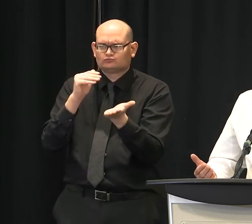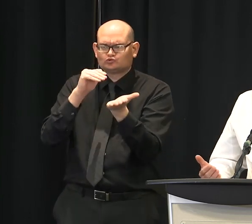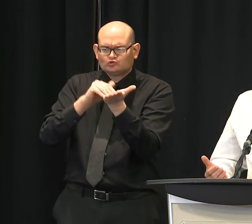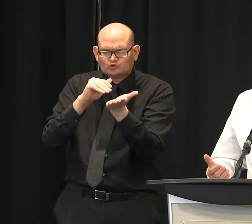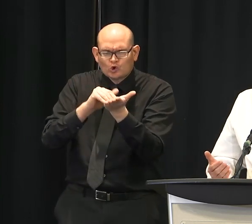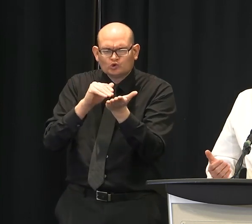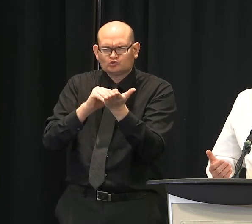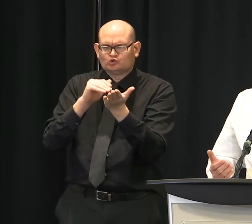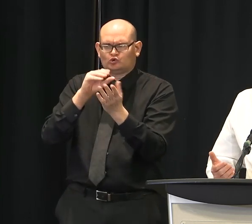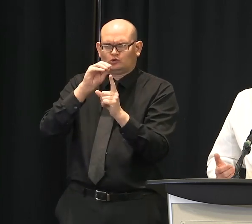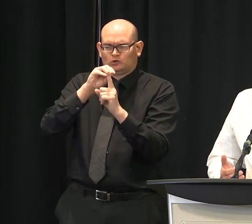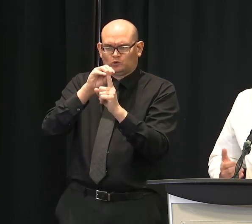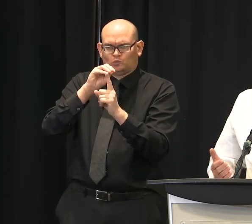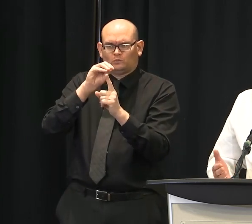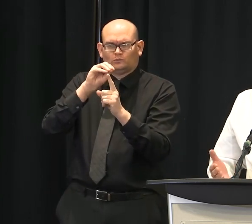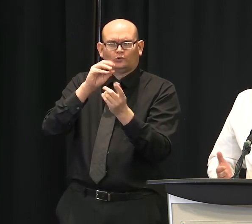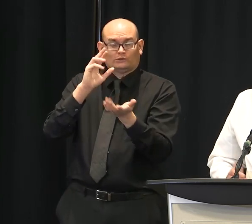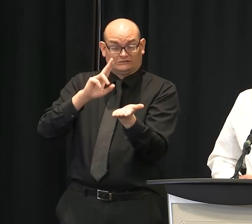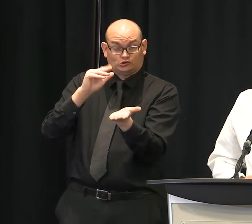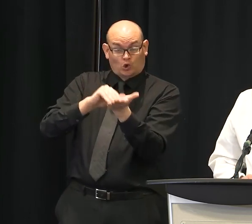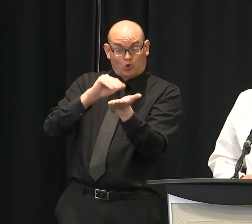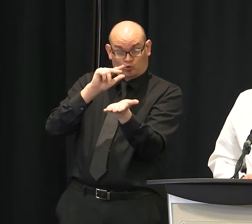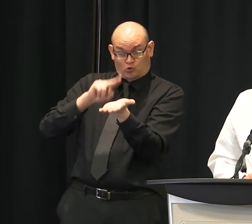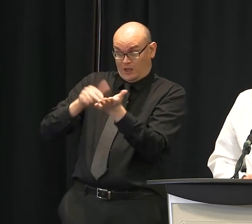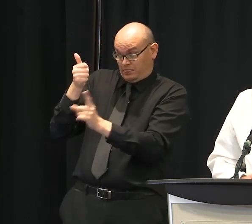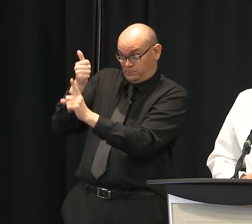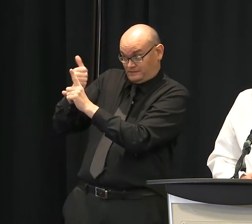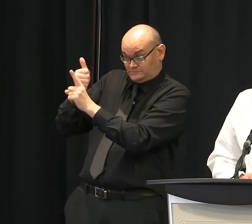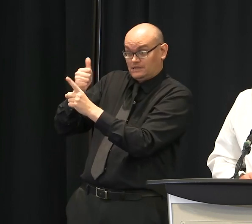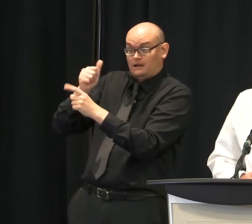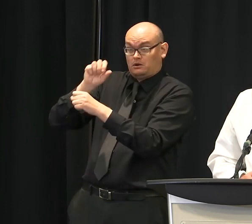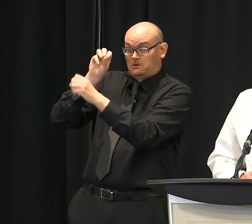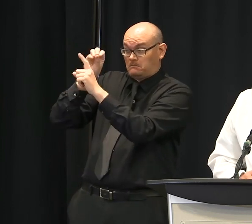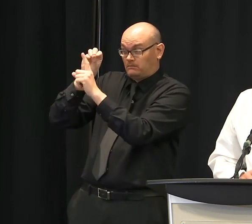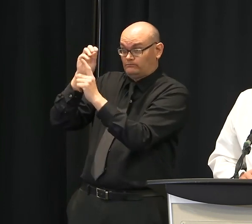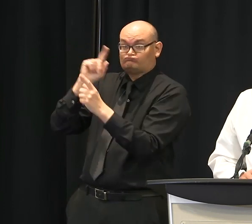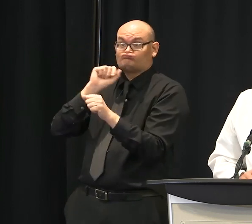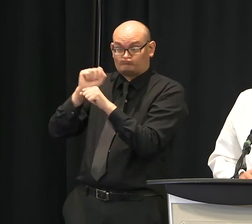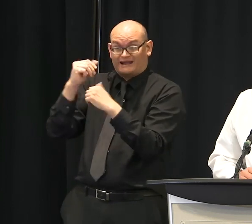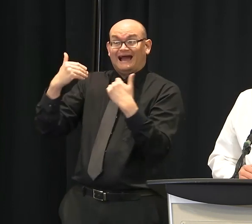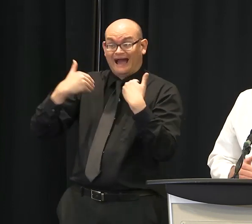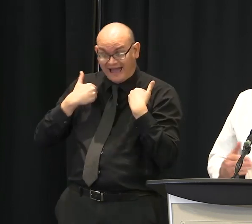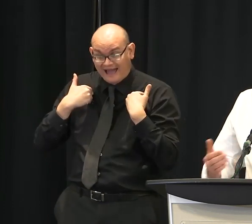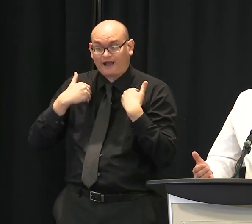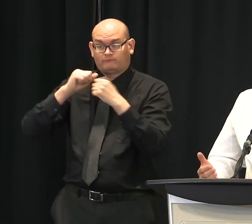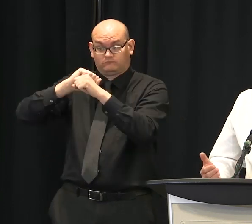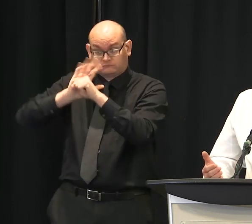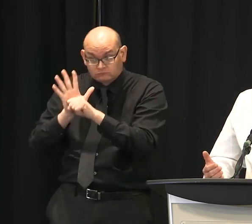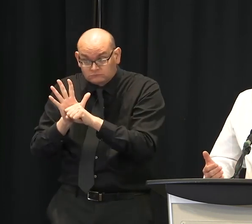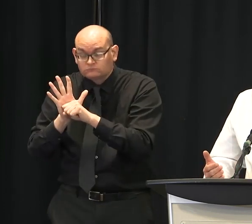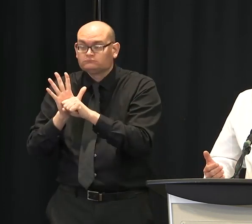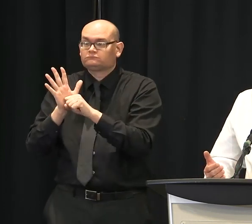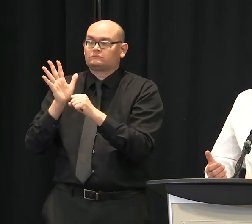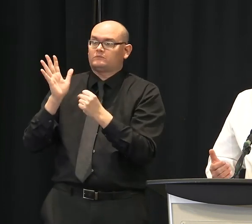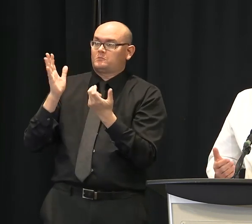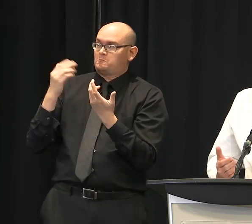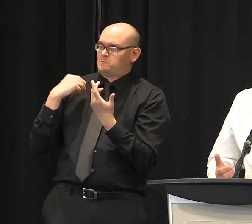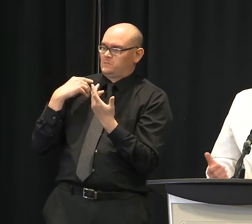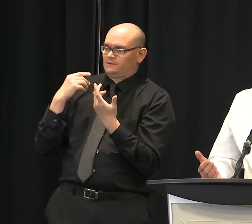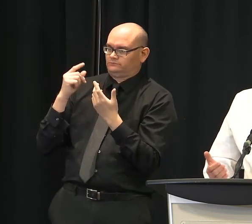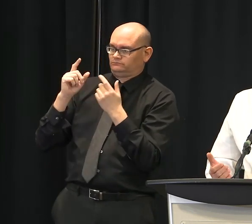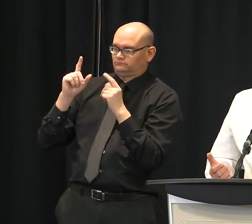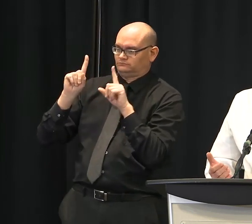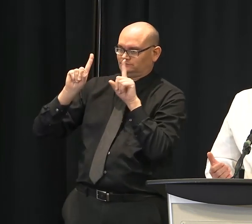exposures. And in those situations, maybe appropriately so, you would require prophylaxis. But,